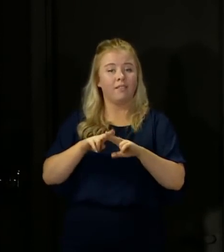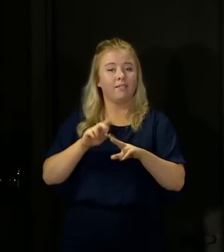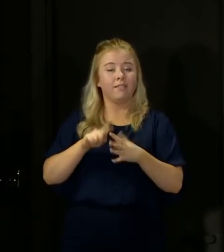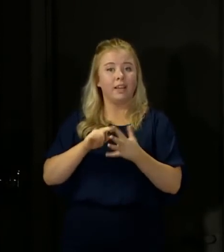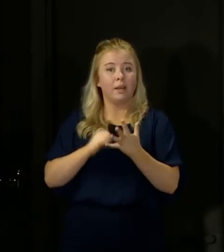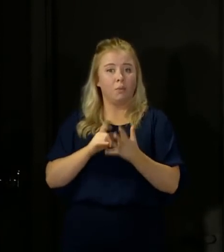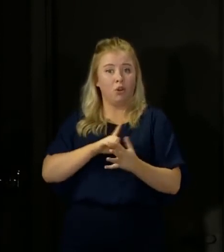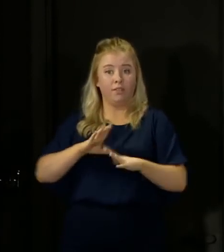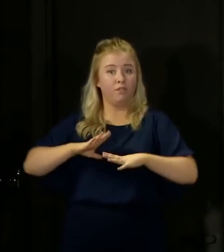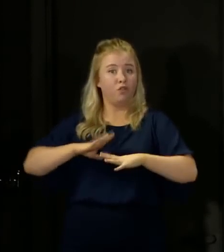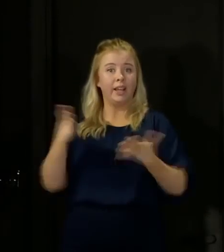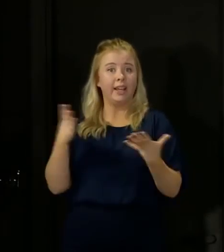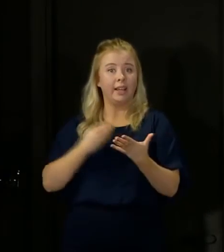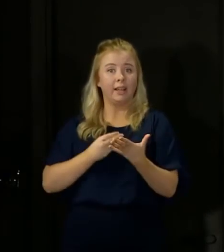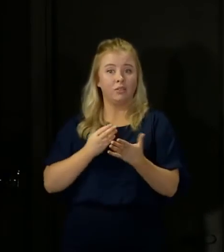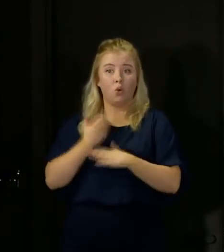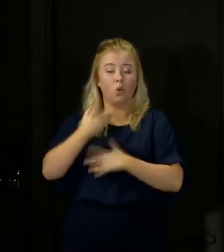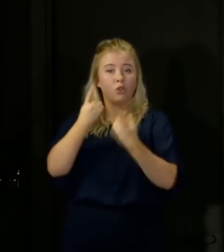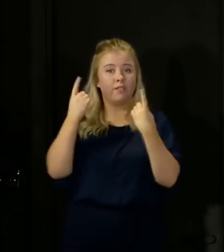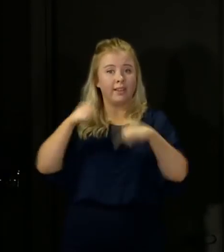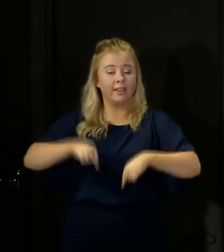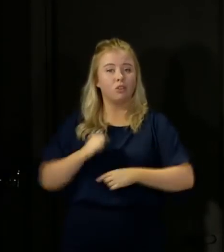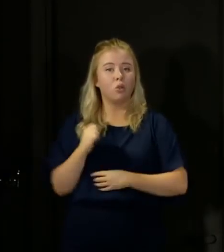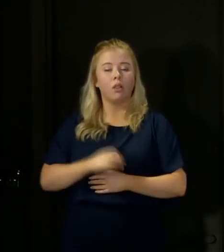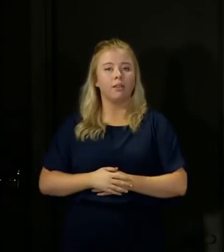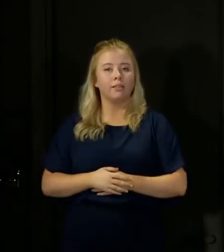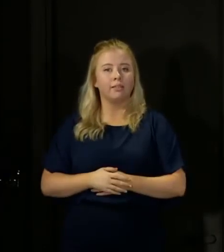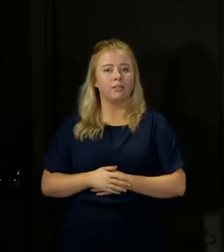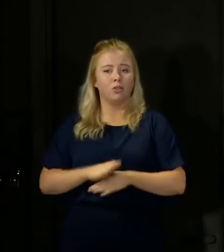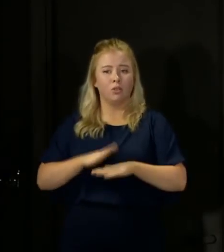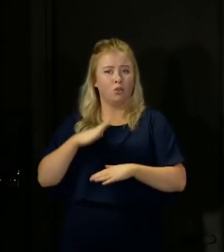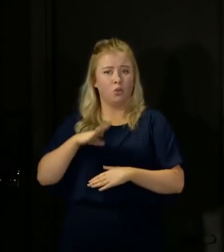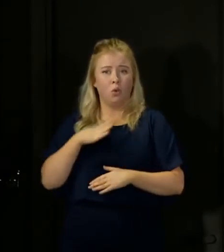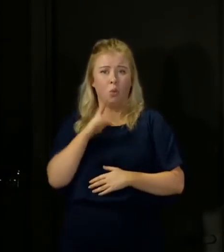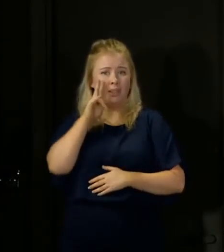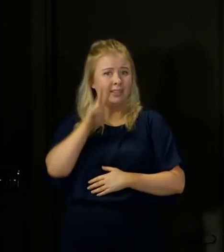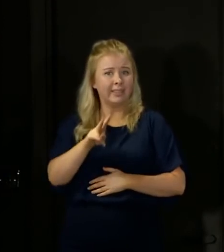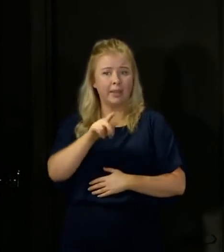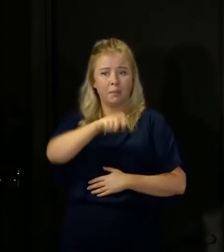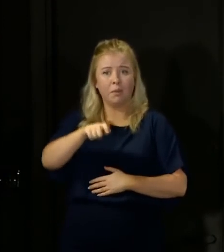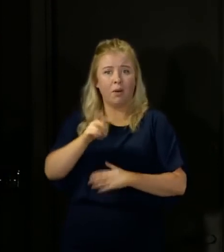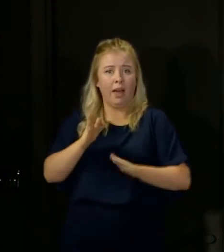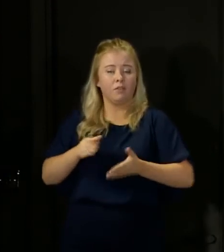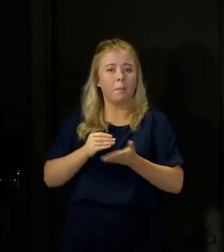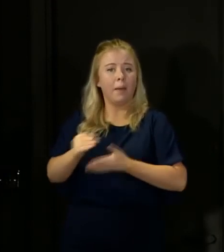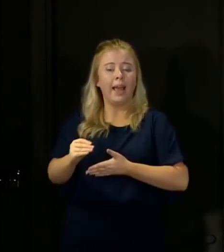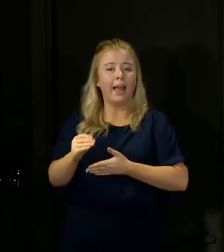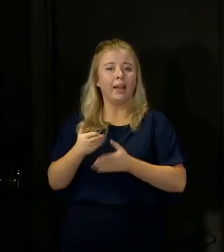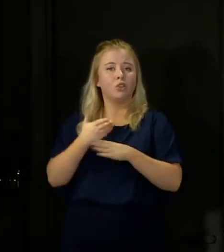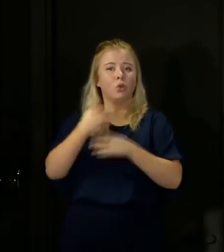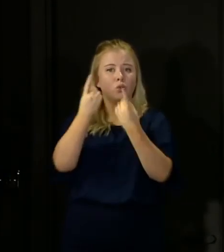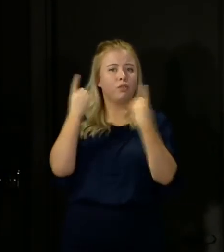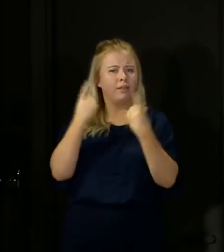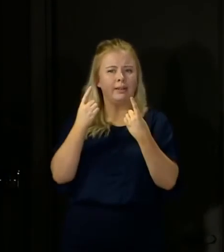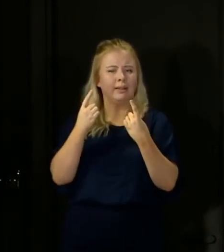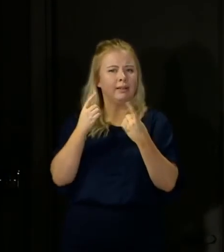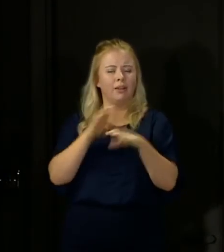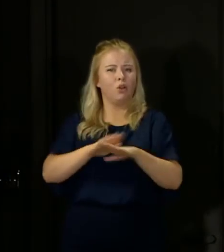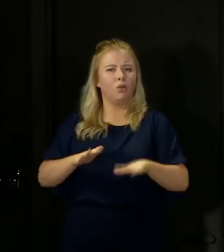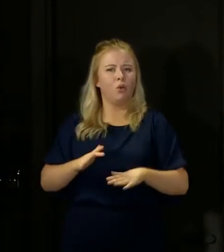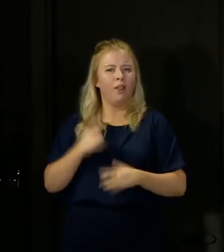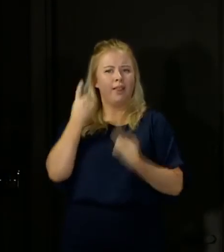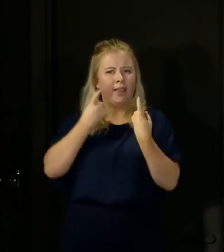tuition we have in Scotland. And I don't want to see students having to pay tuition. And I don't think transferring the